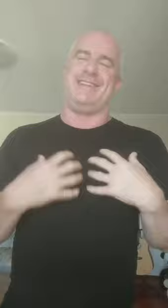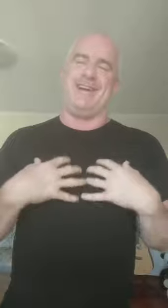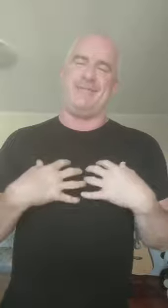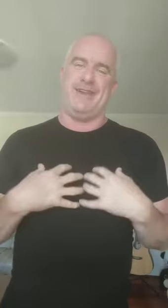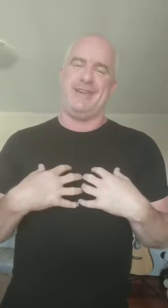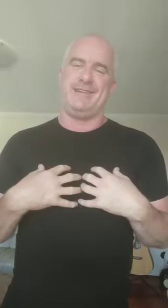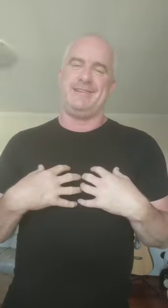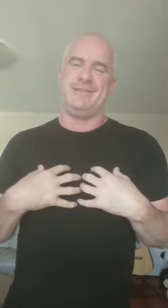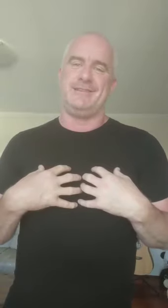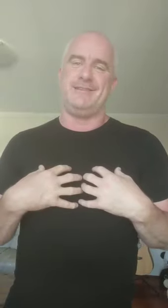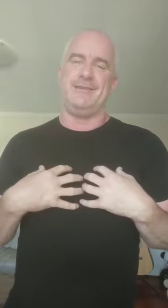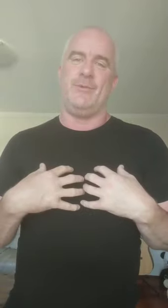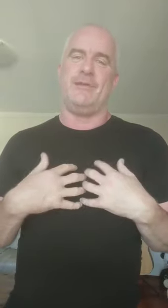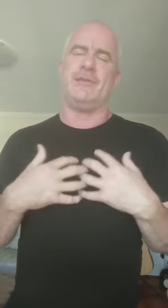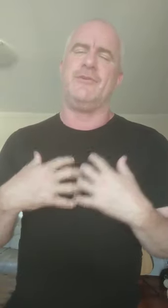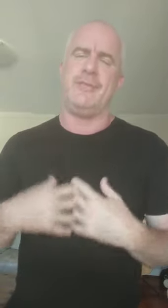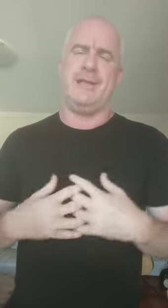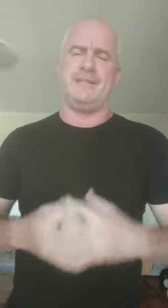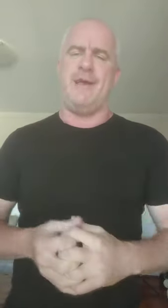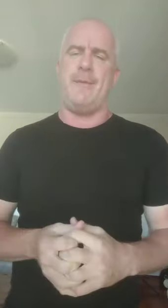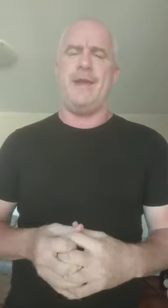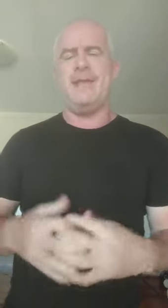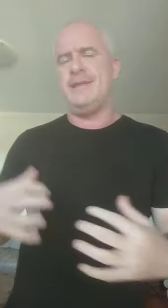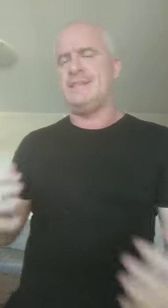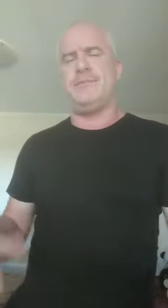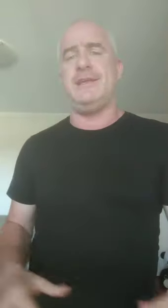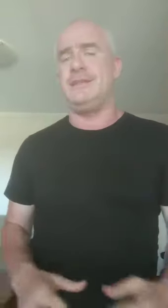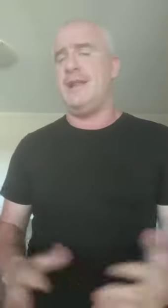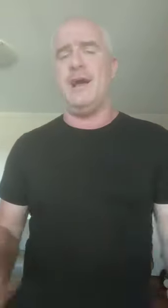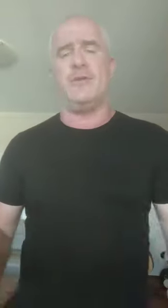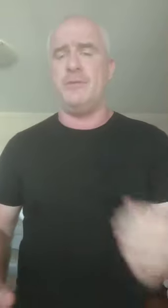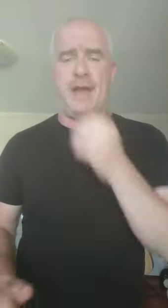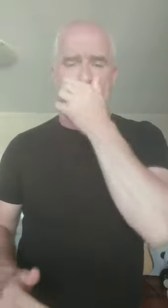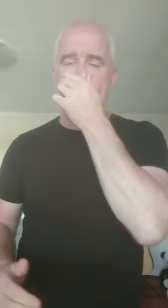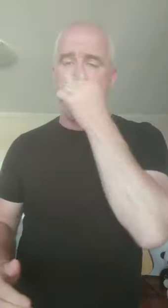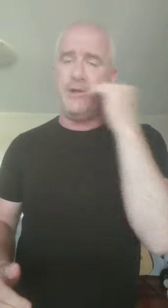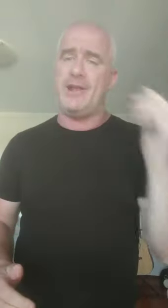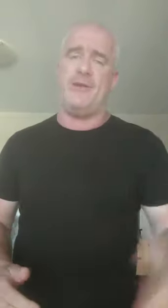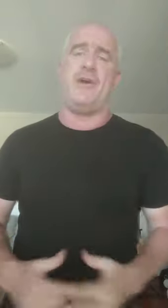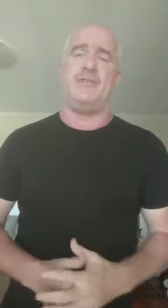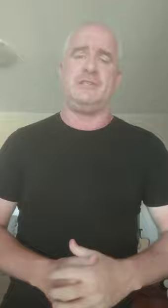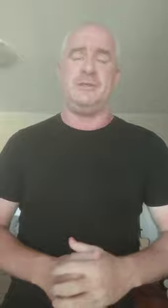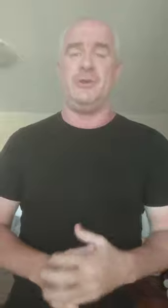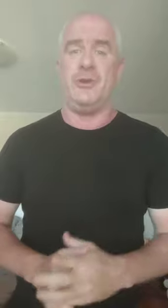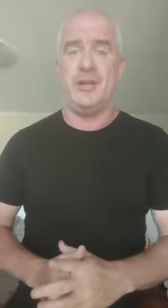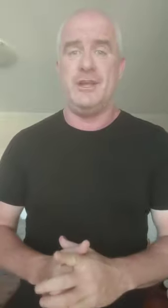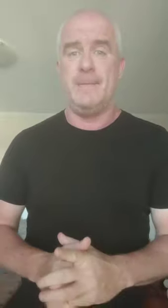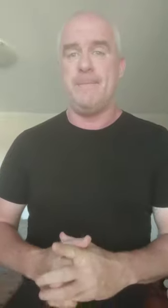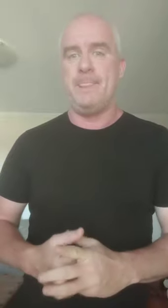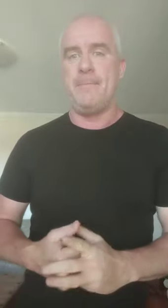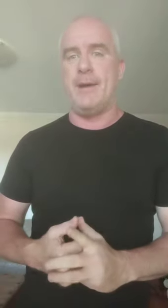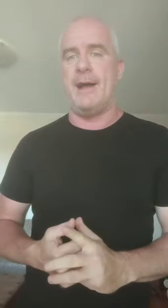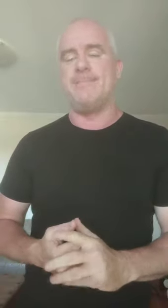that I bring. One of the good things about me. And there's some things that aren't good about me, and I'm working on those too. But,